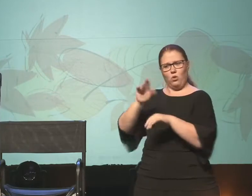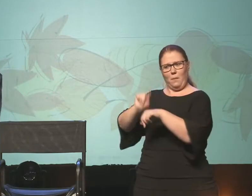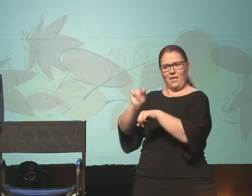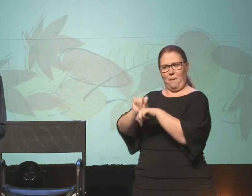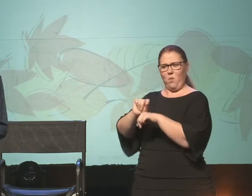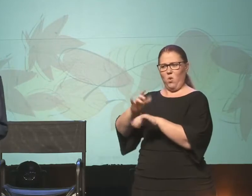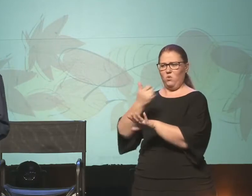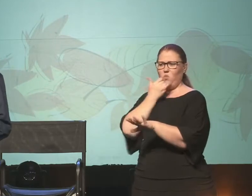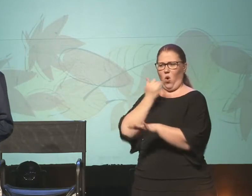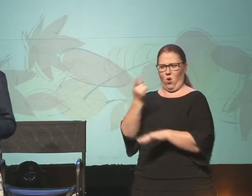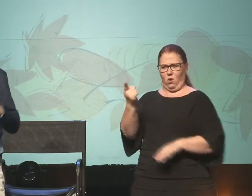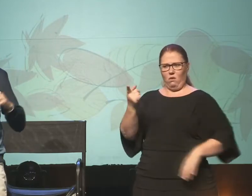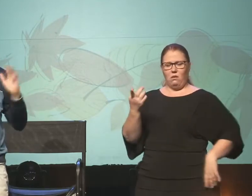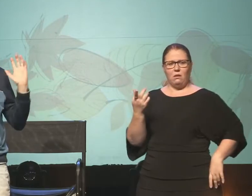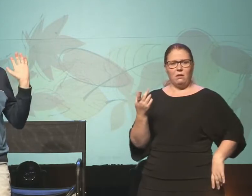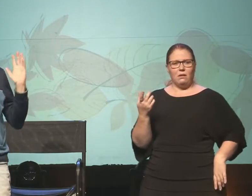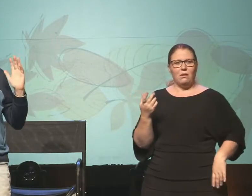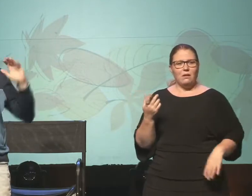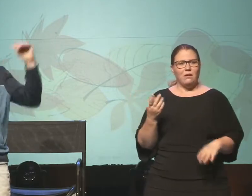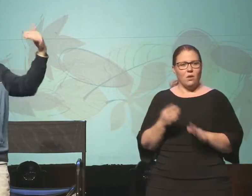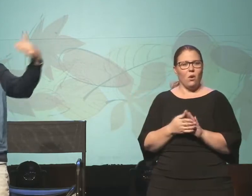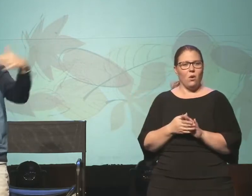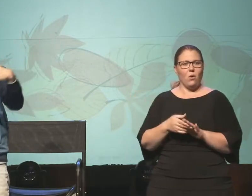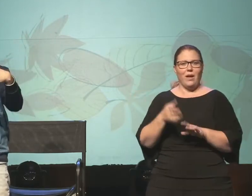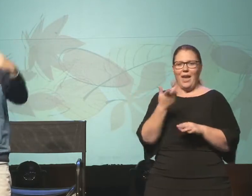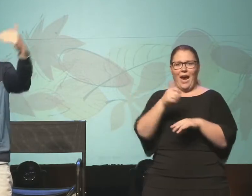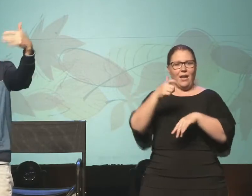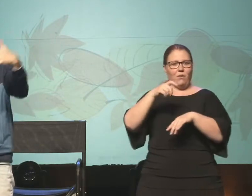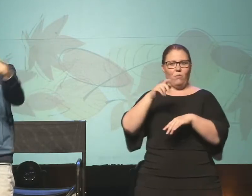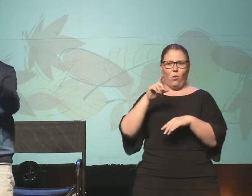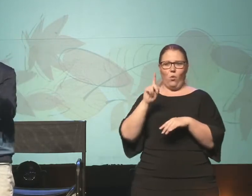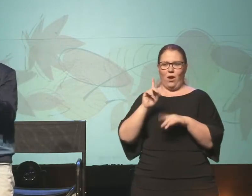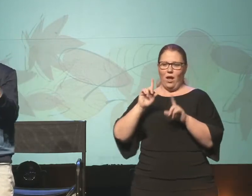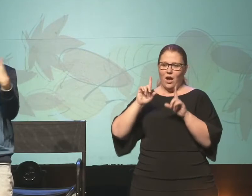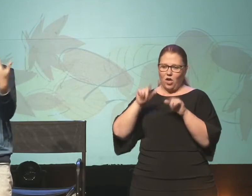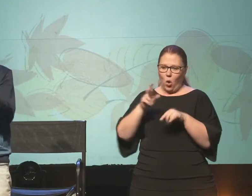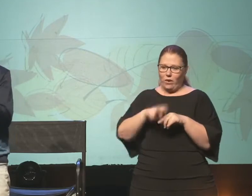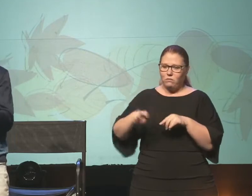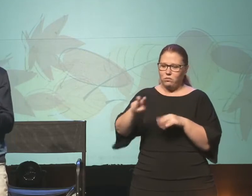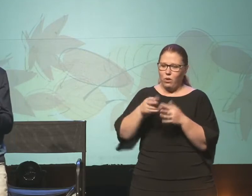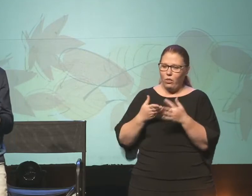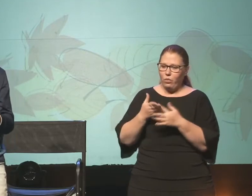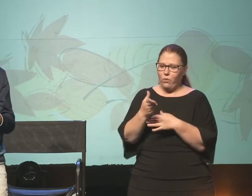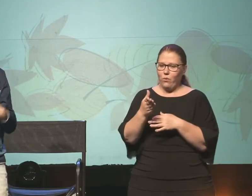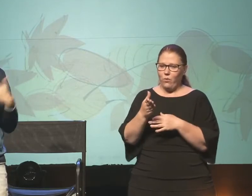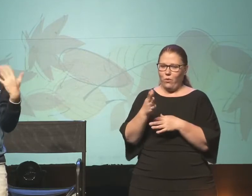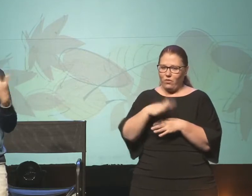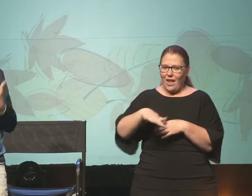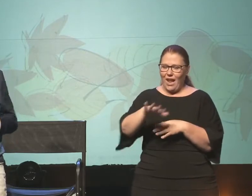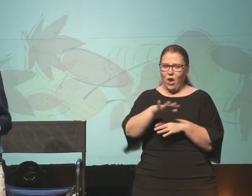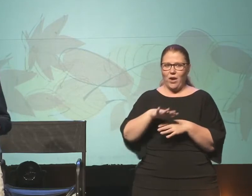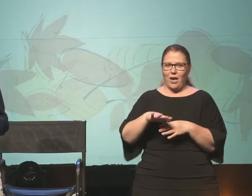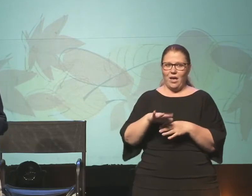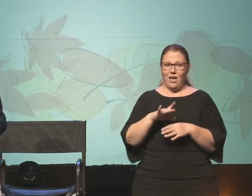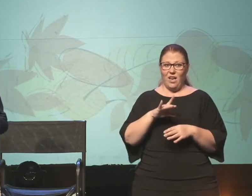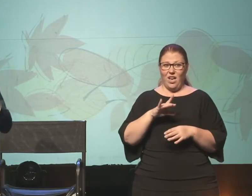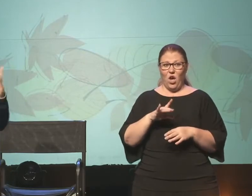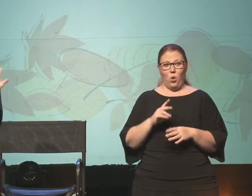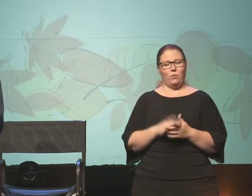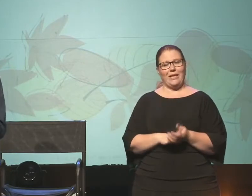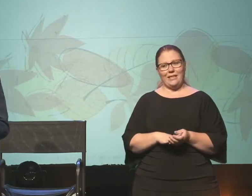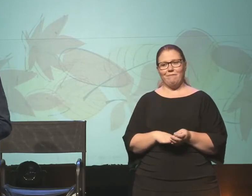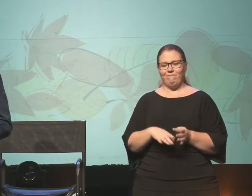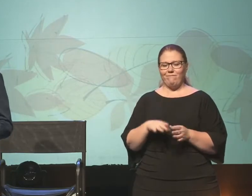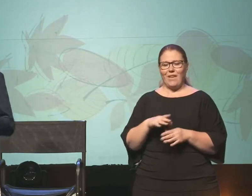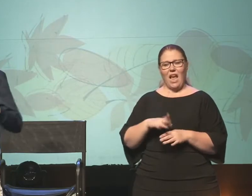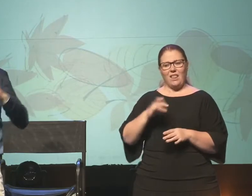was a fraud. And really anybody on pilgrimage through their area to Jerusalem was sadly misguided. They were a